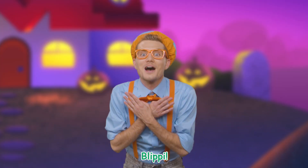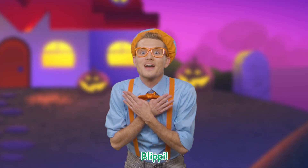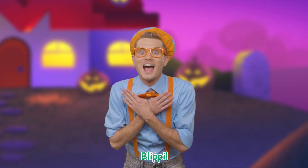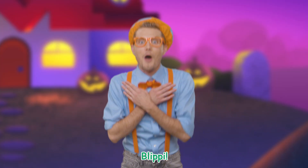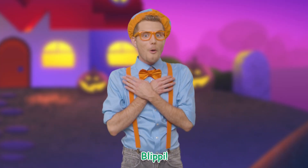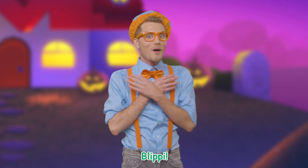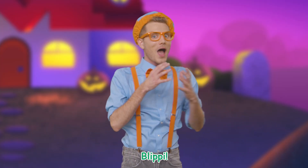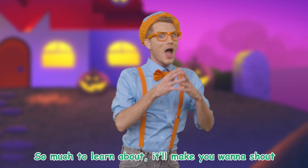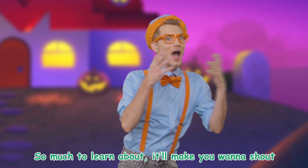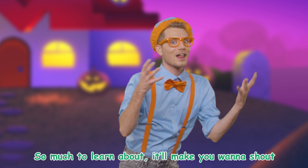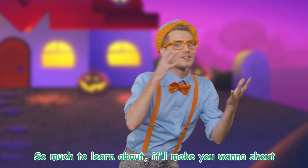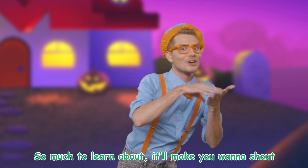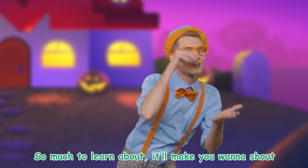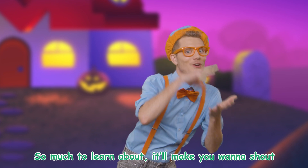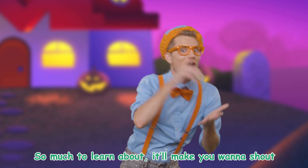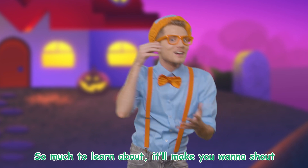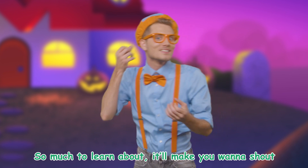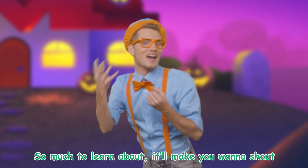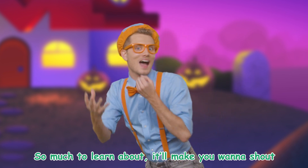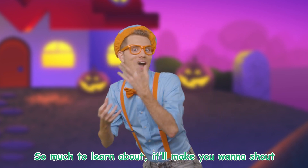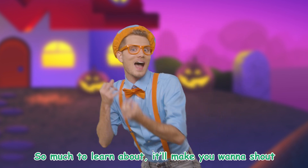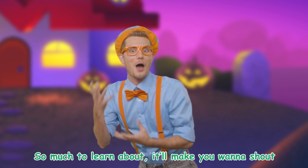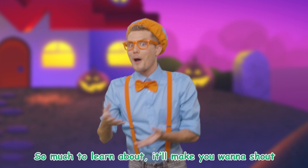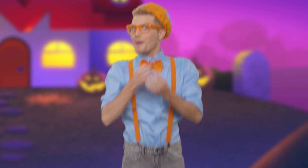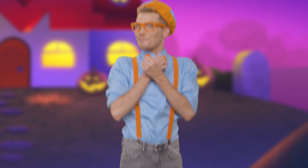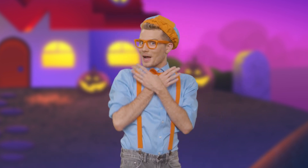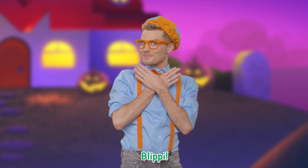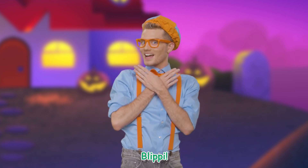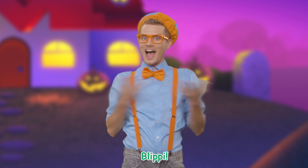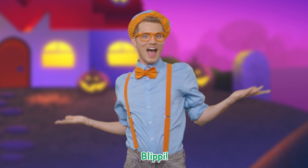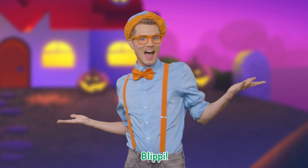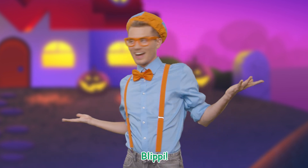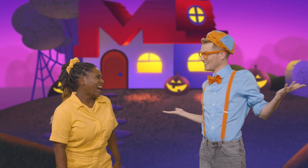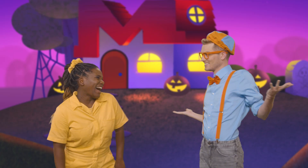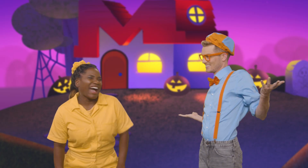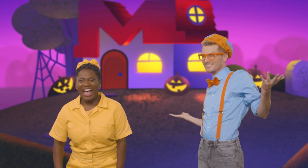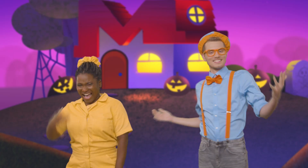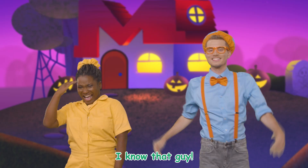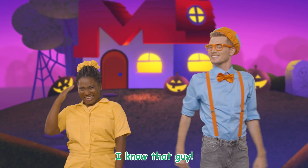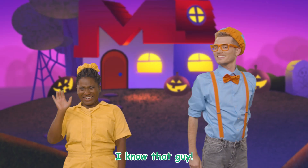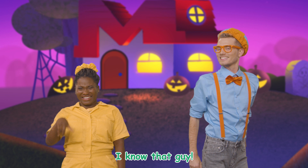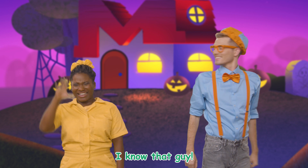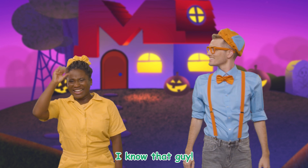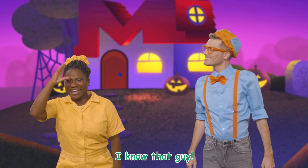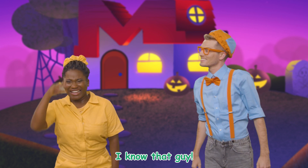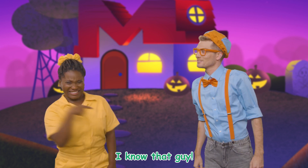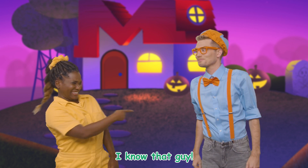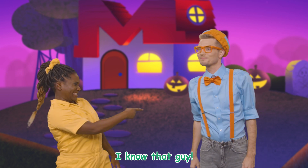Blippi! So much to learn about, it'll make you want to shout Blippi! Haha! I know that guy!